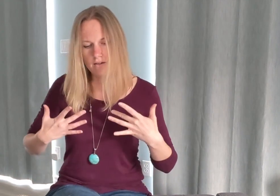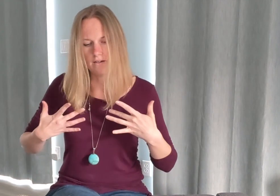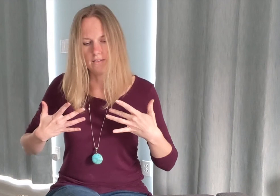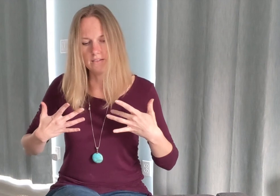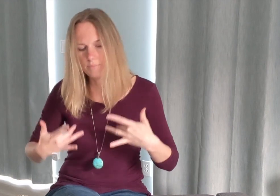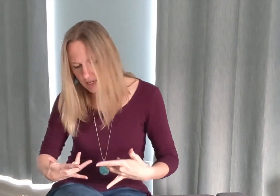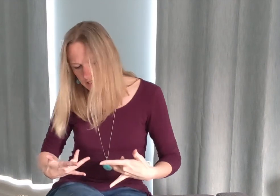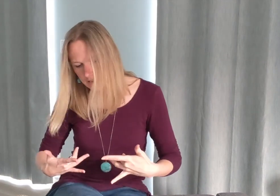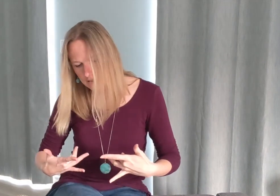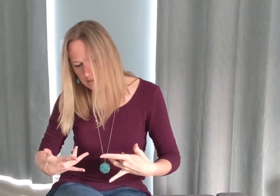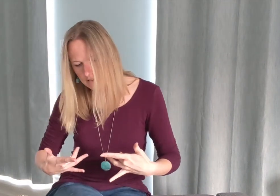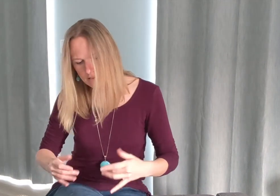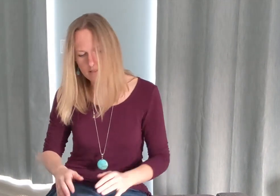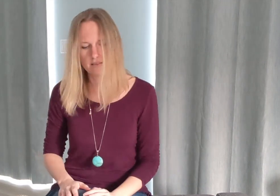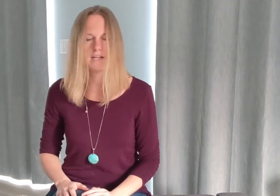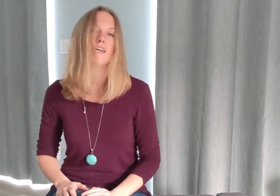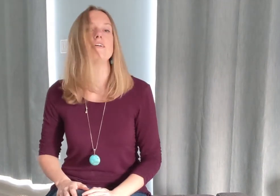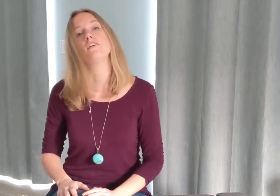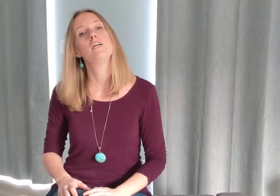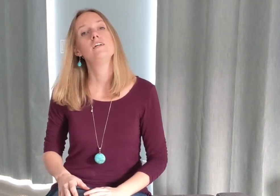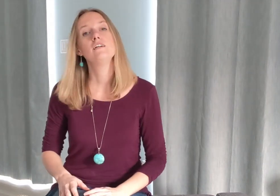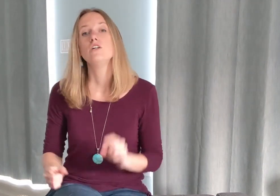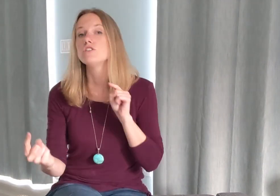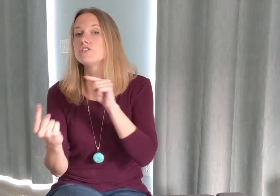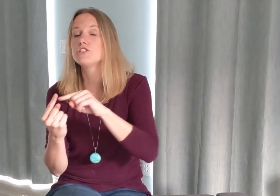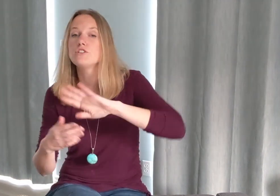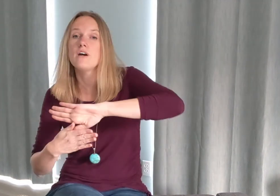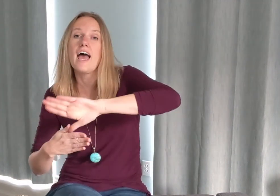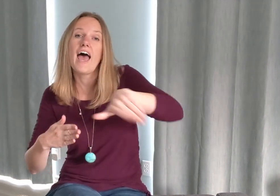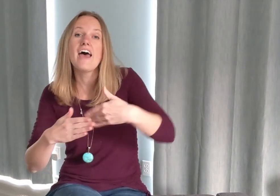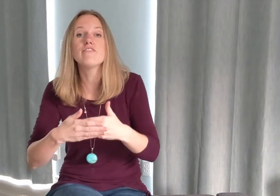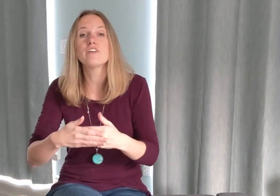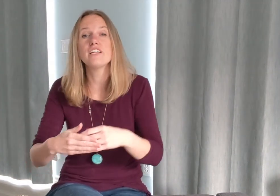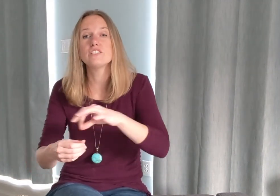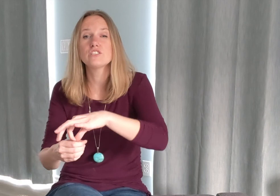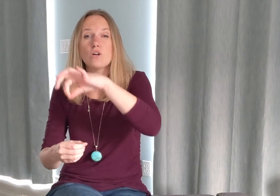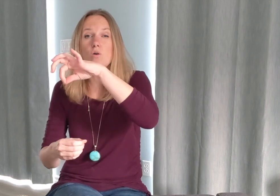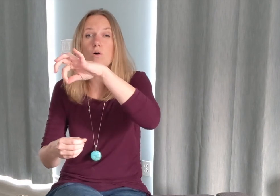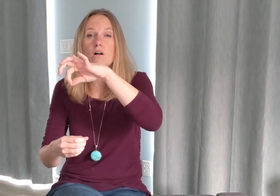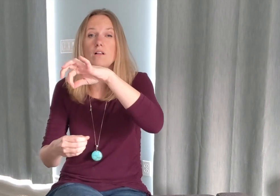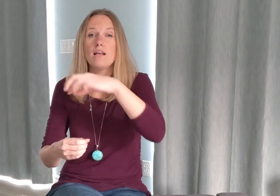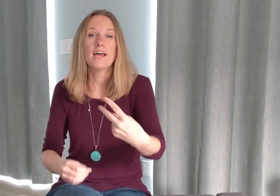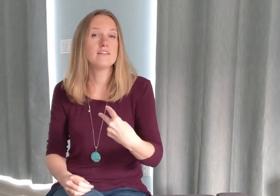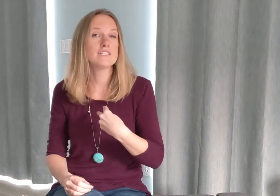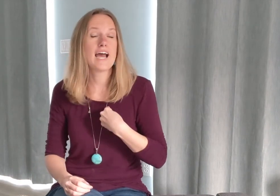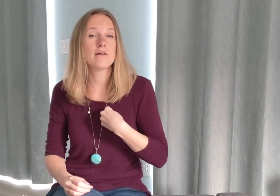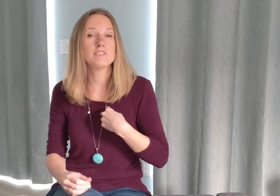Depression. Okay. To every soul held captive